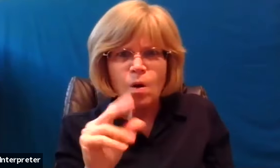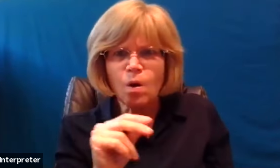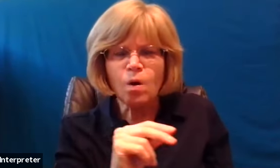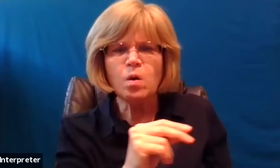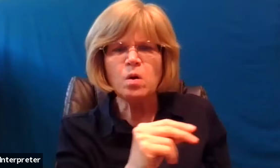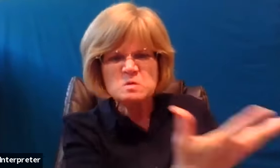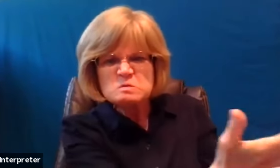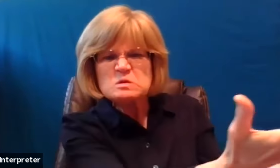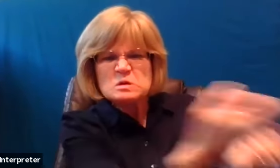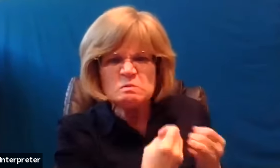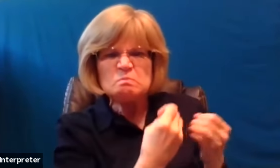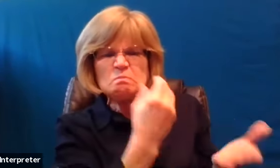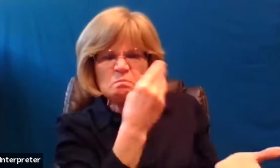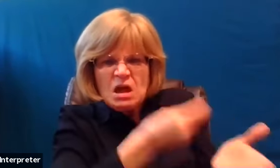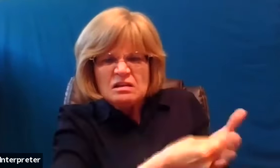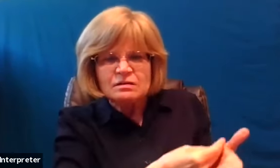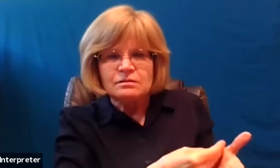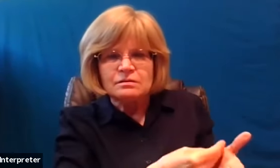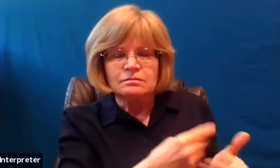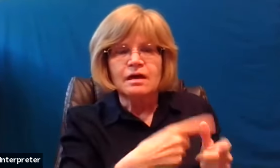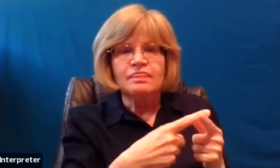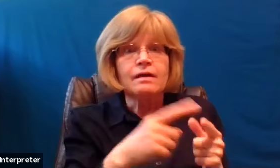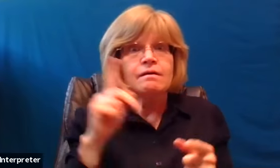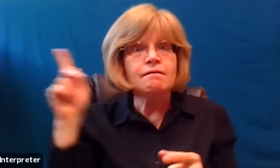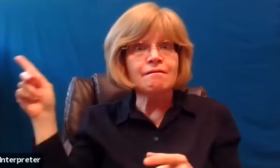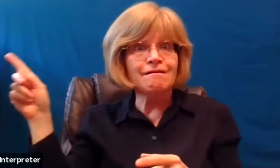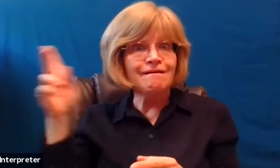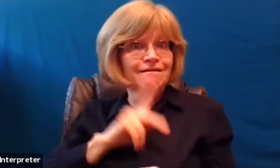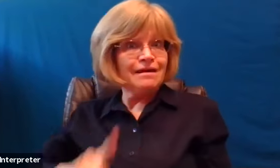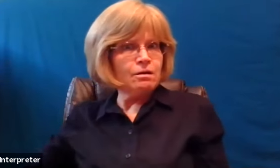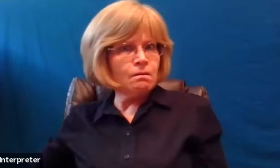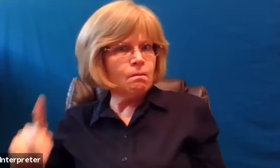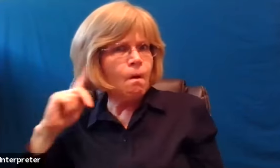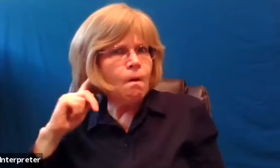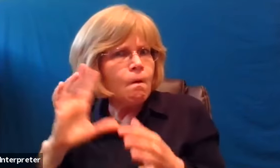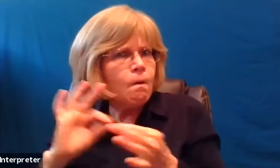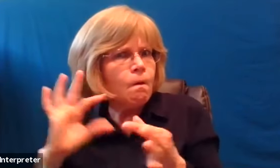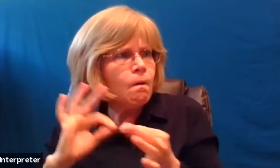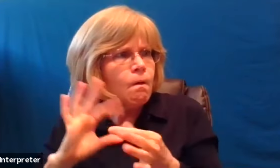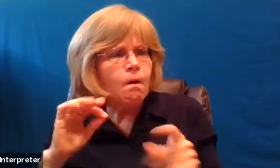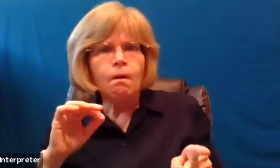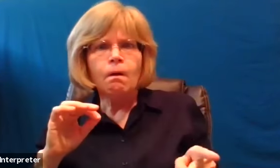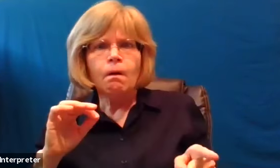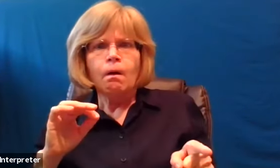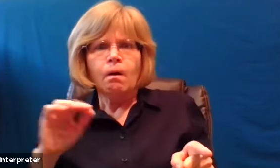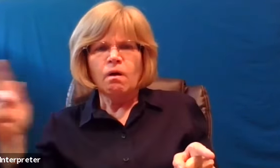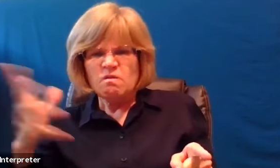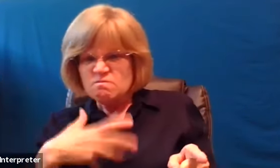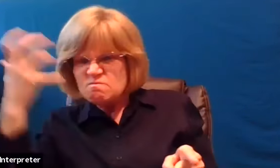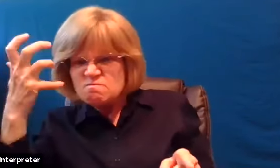king heard about it he was so angry jesus told this story to remind us that god is